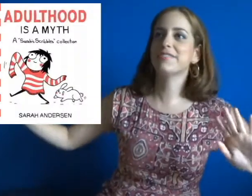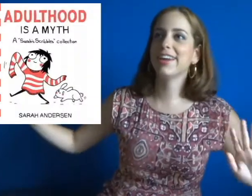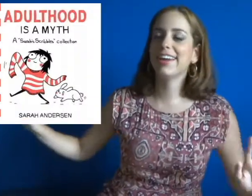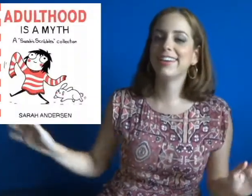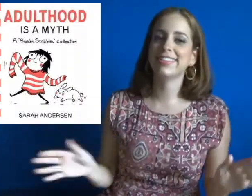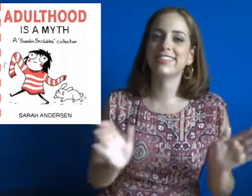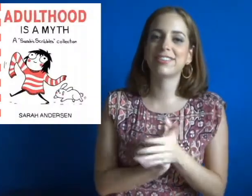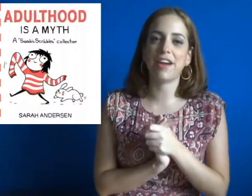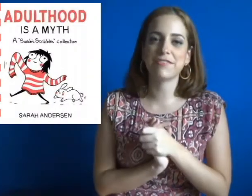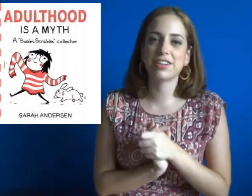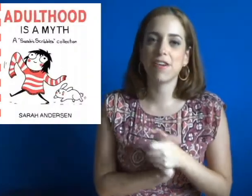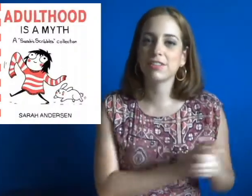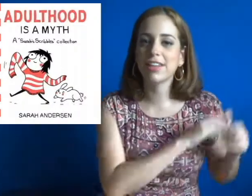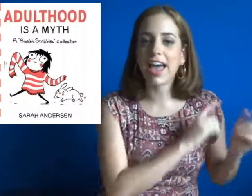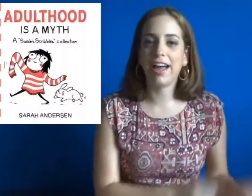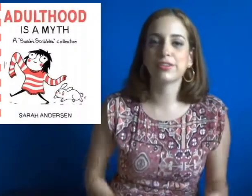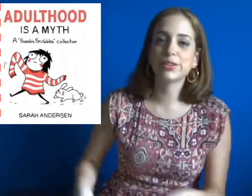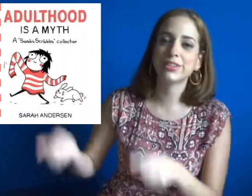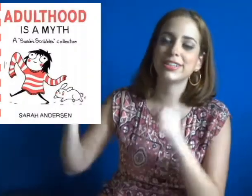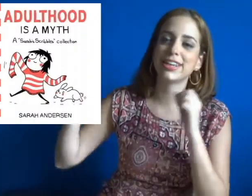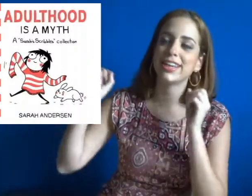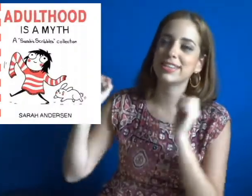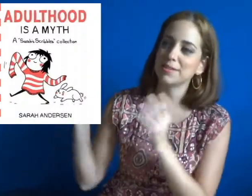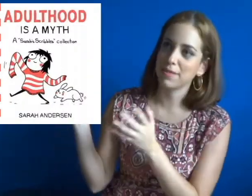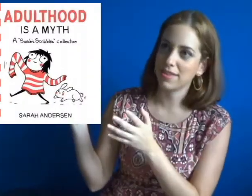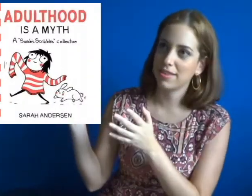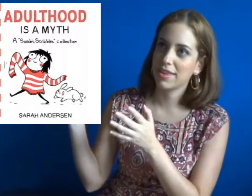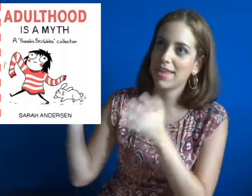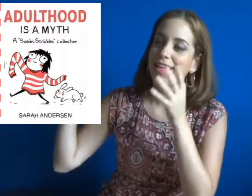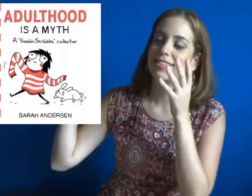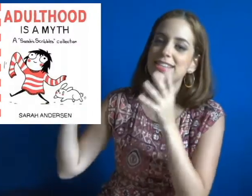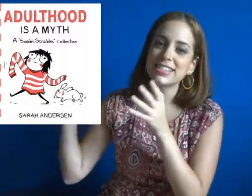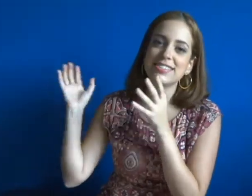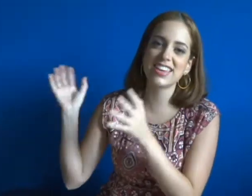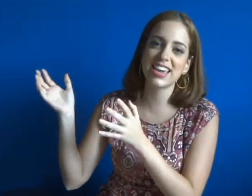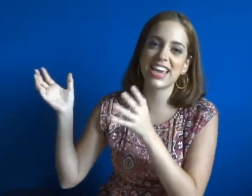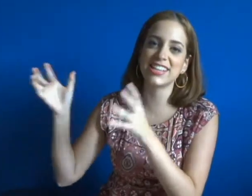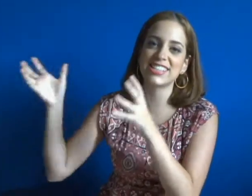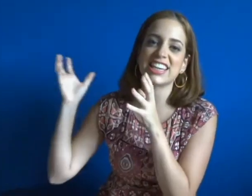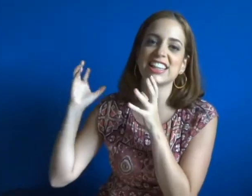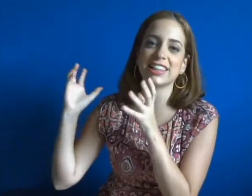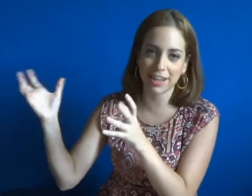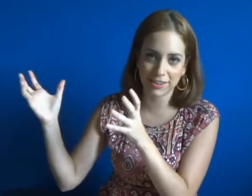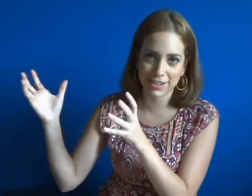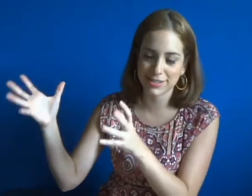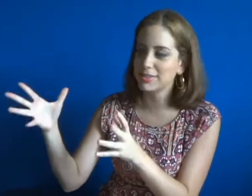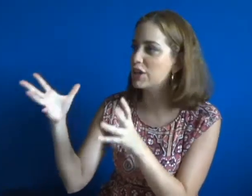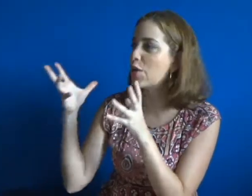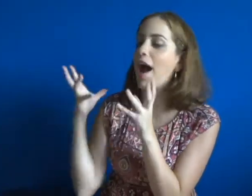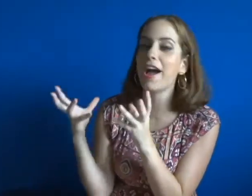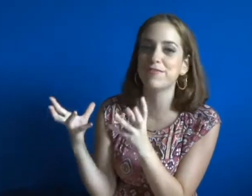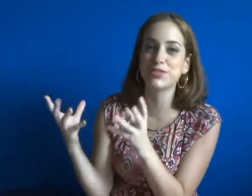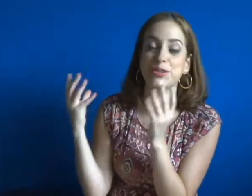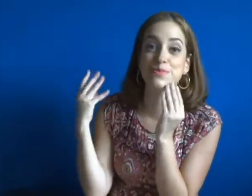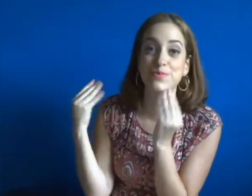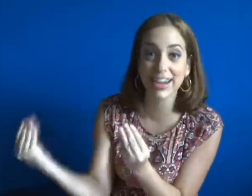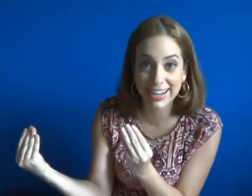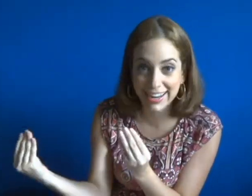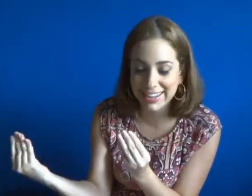read the graphic novel, Adulthood is a Myth. This thing is hilarious, you have to read it,